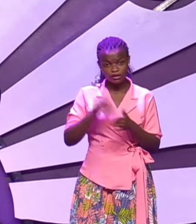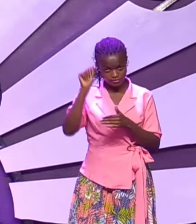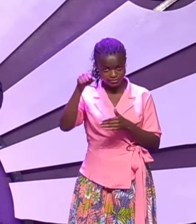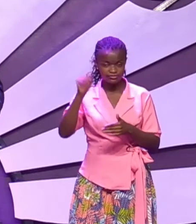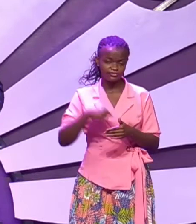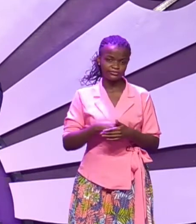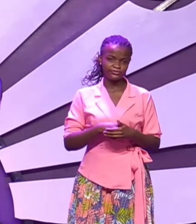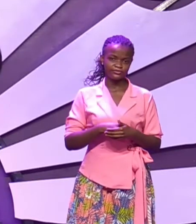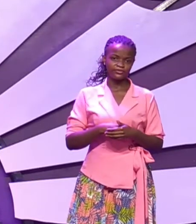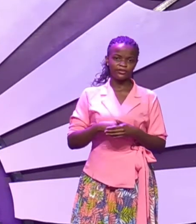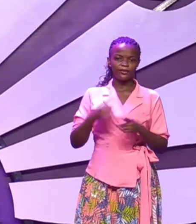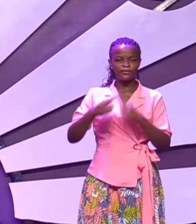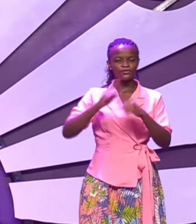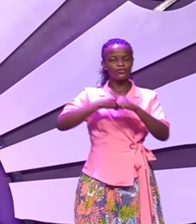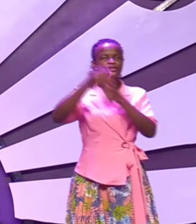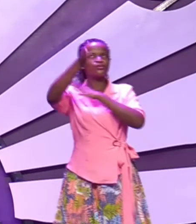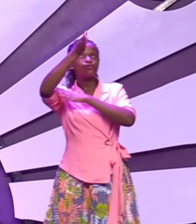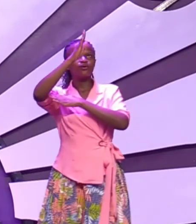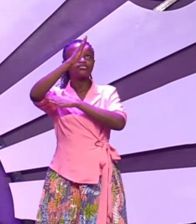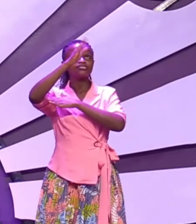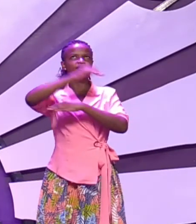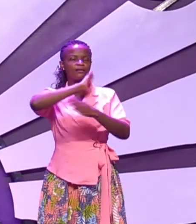but when the power of God came upon him